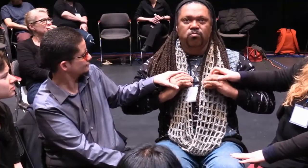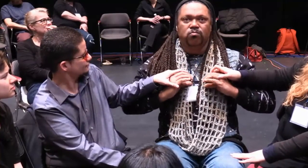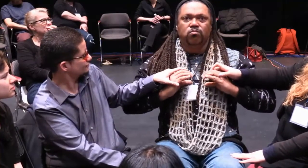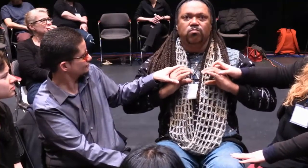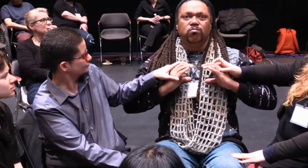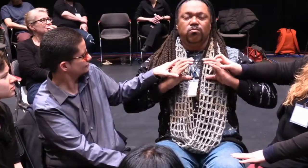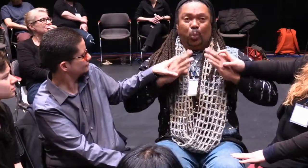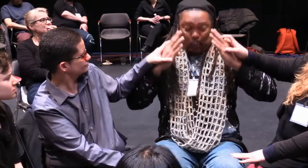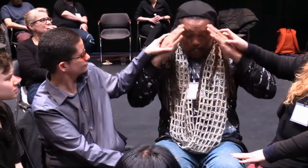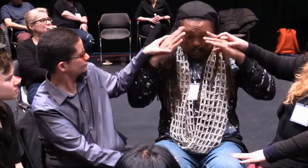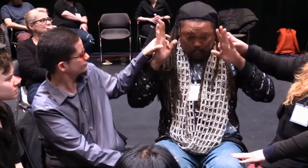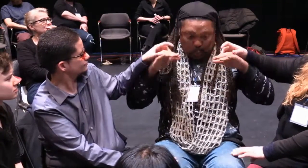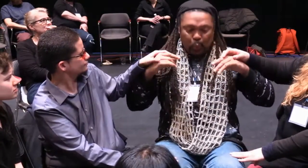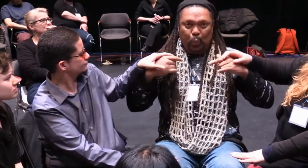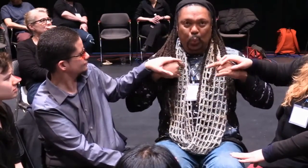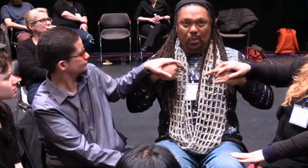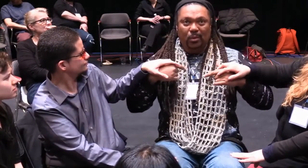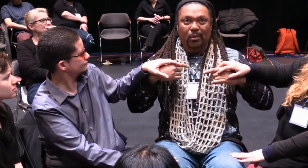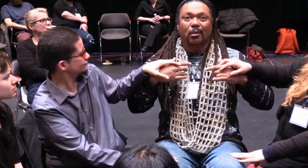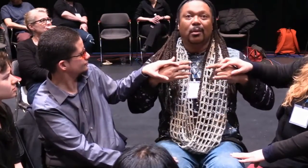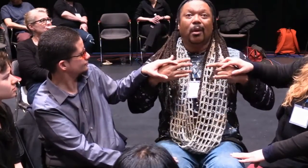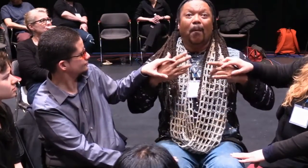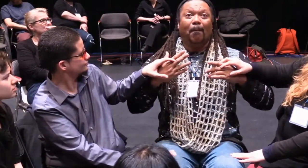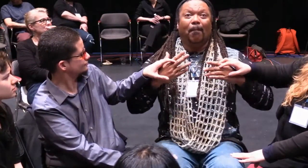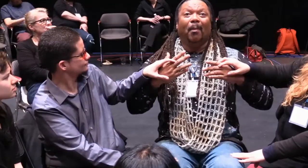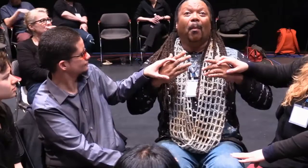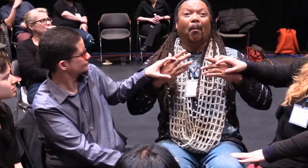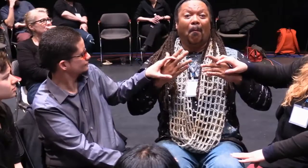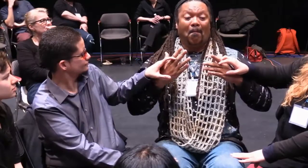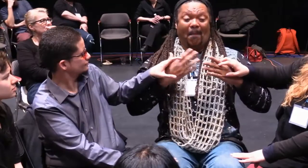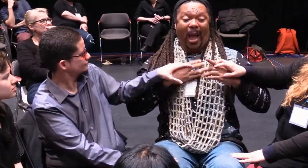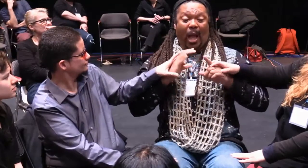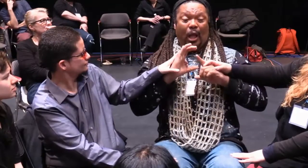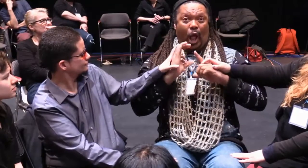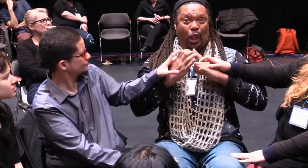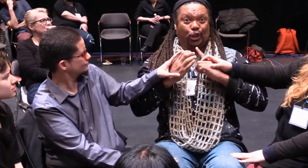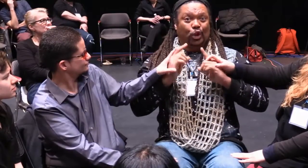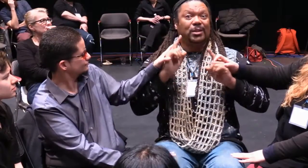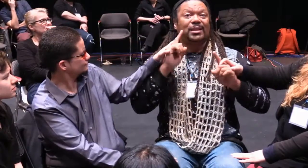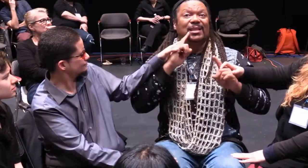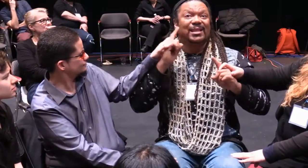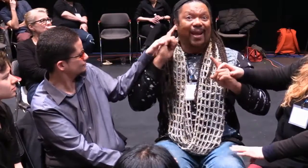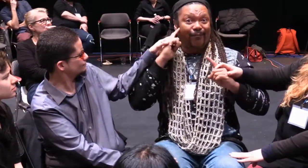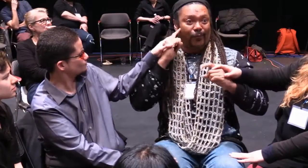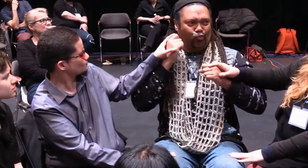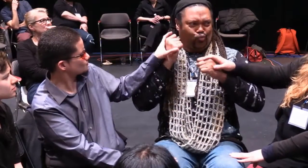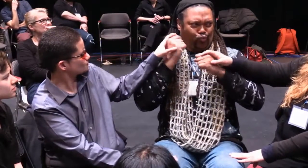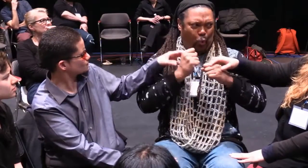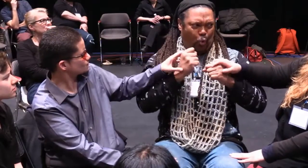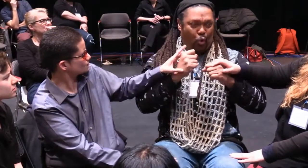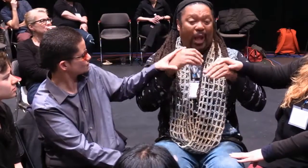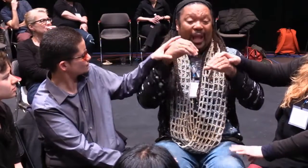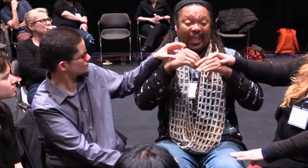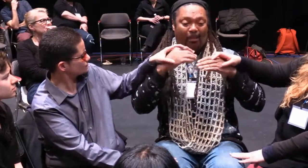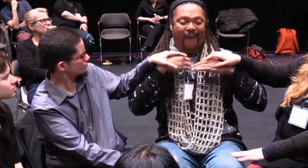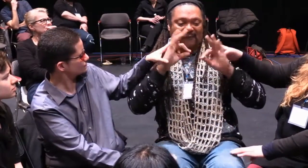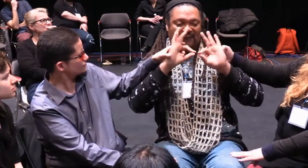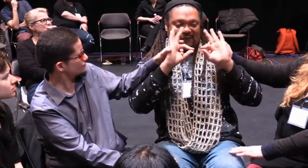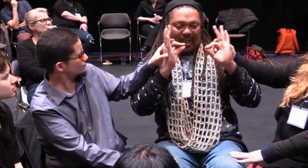Until I resolved with who I was in terms of my identity, my culture as a deaf person.